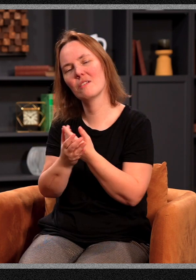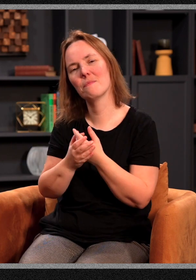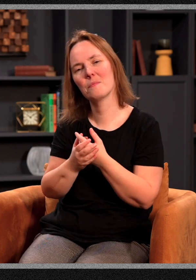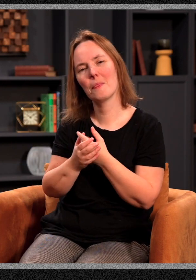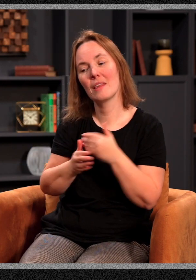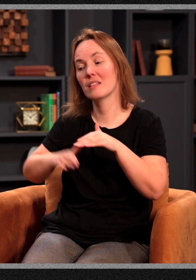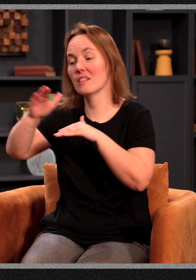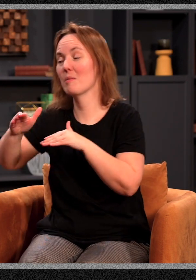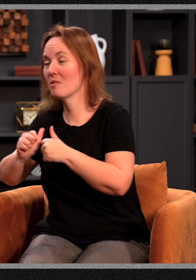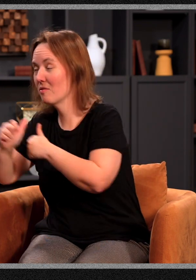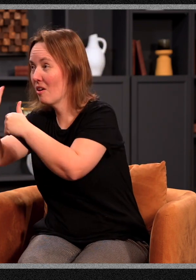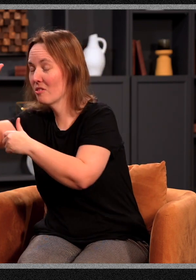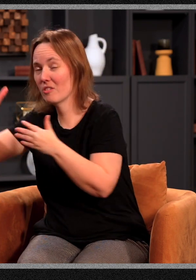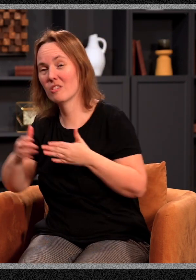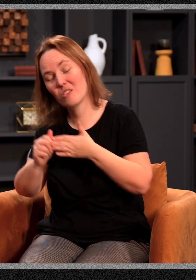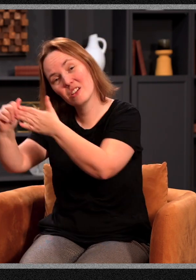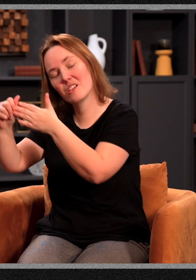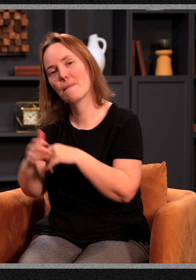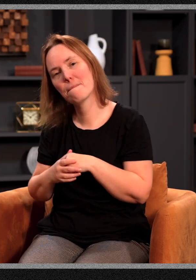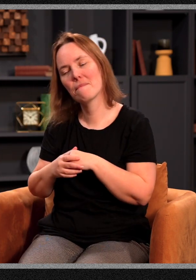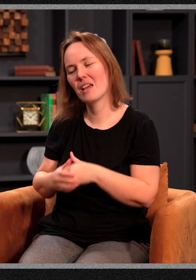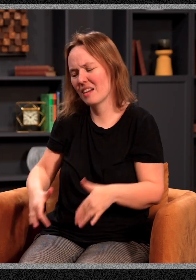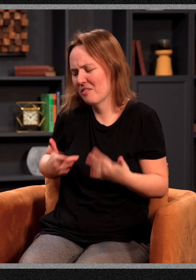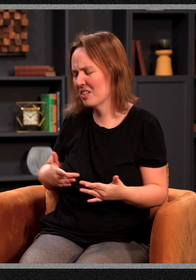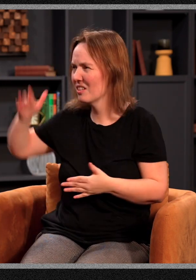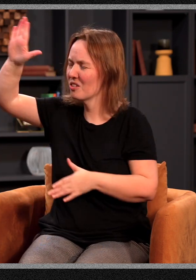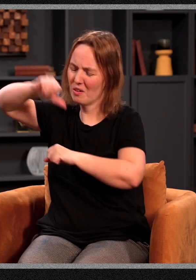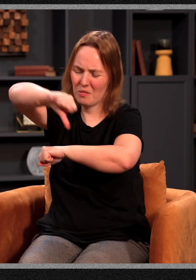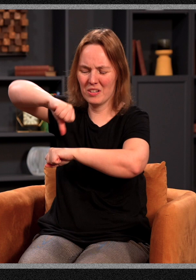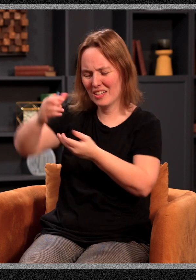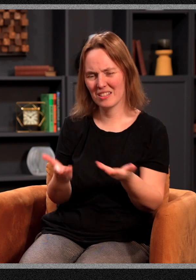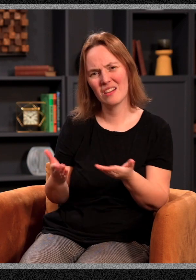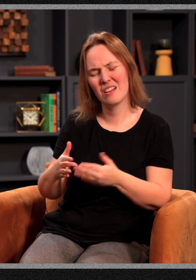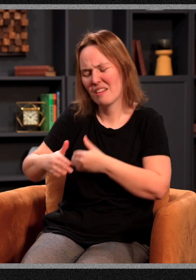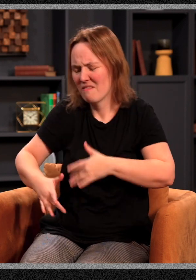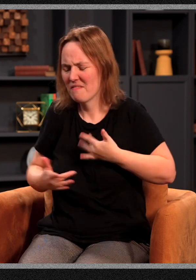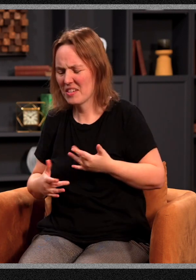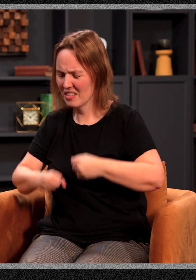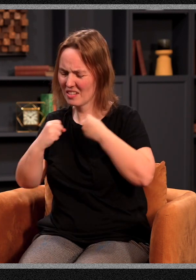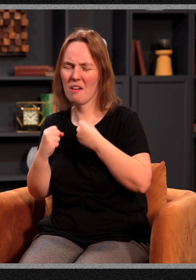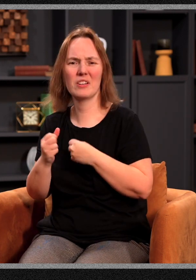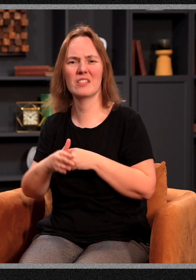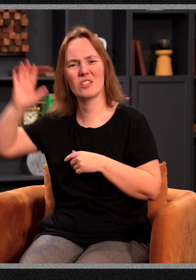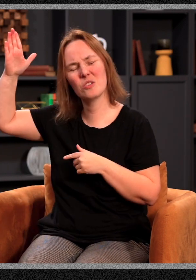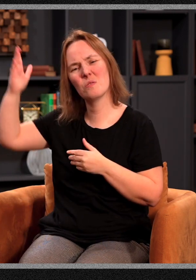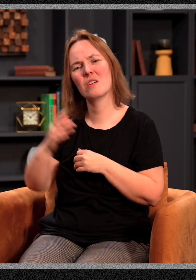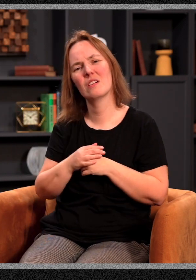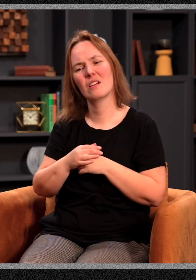minister, when I step out to just follow your direction, Lord, I can sense that your anointing is there. I can sense this confidence, Lord, that you are